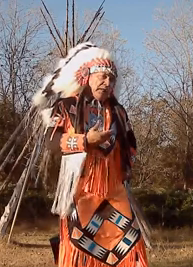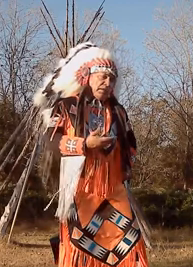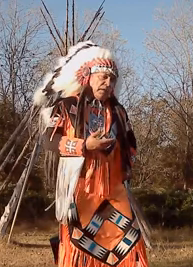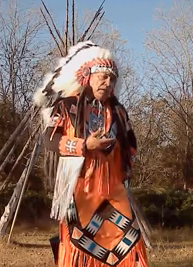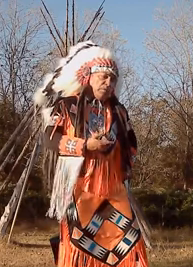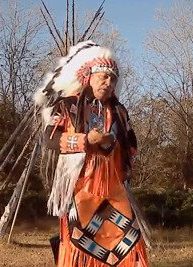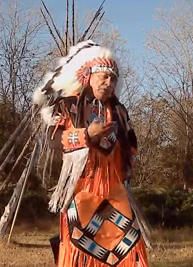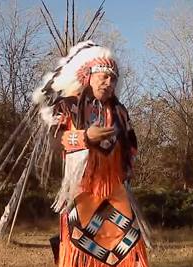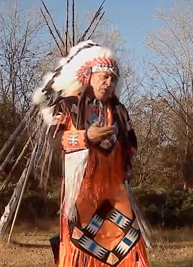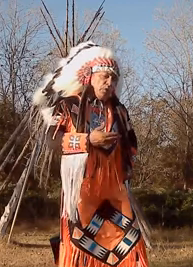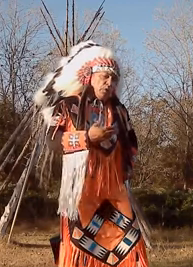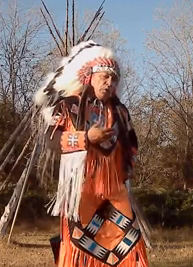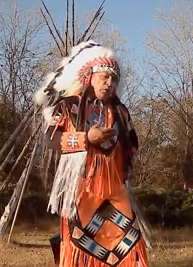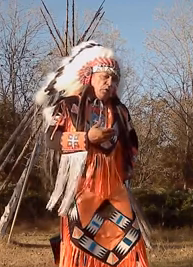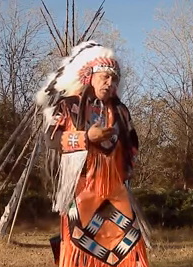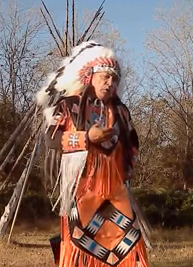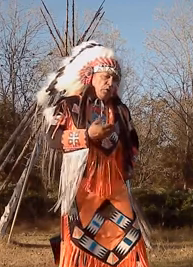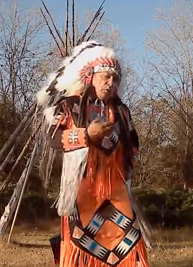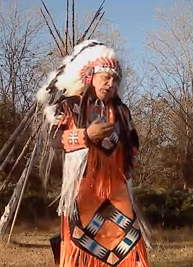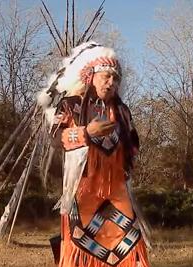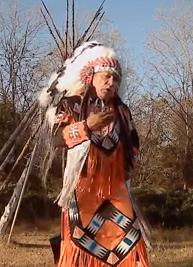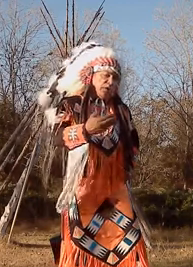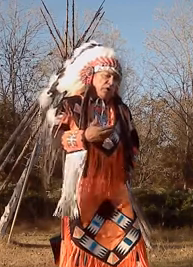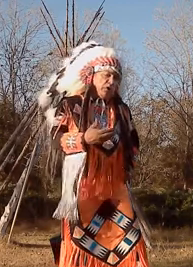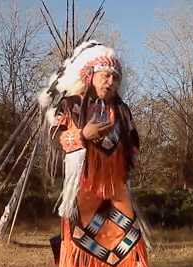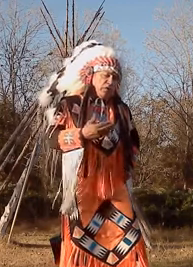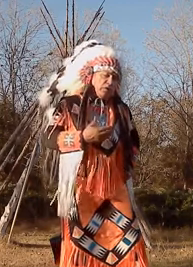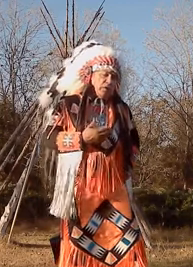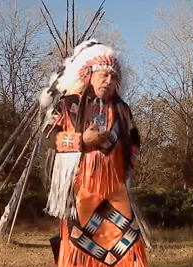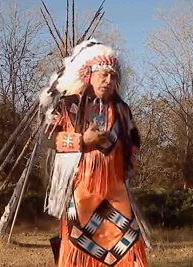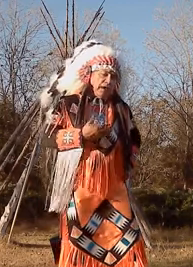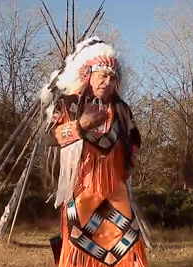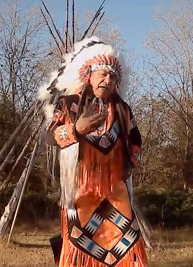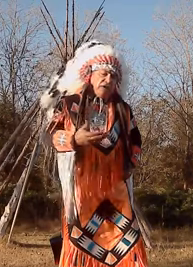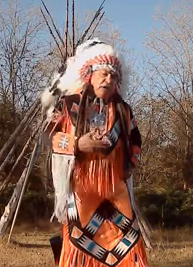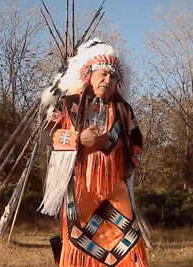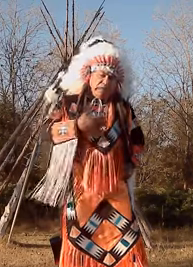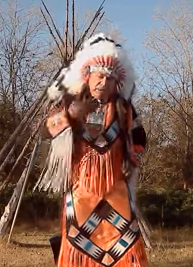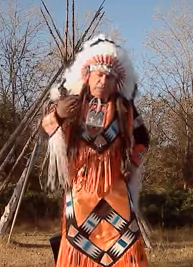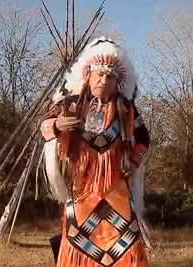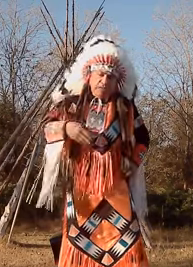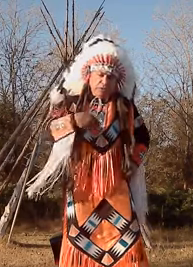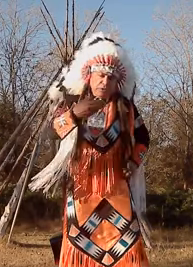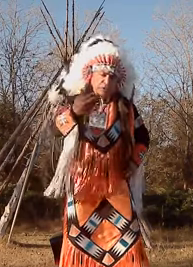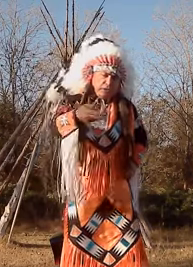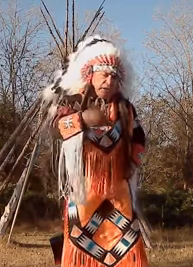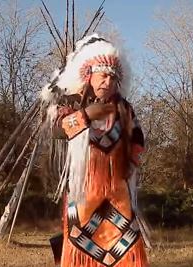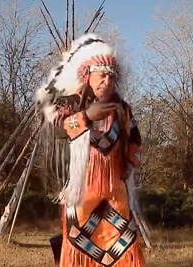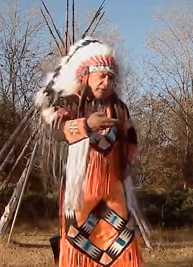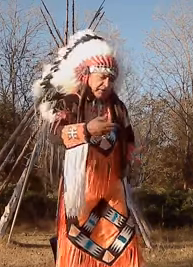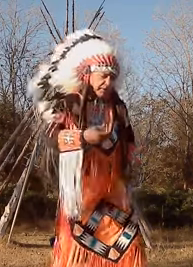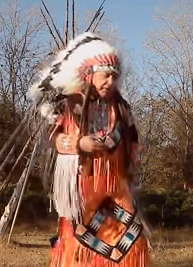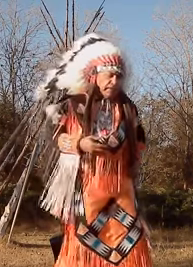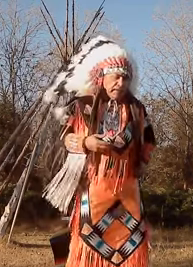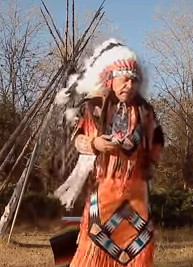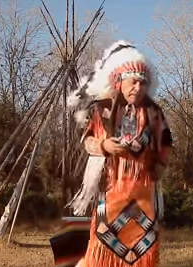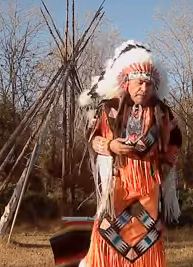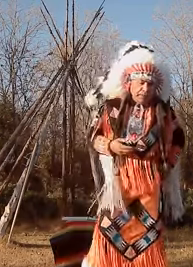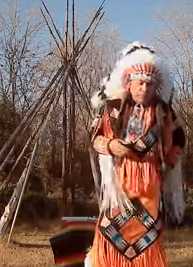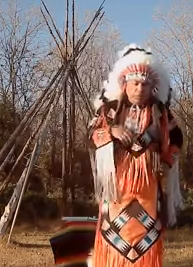there because you know what you're going to do you have that confidence to be able to express it so